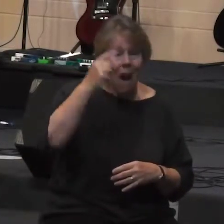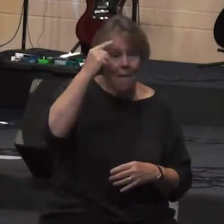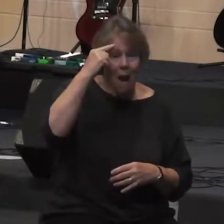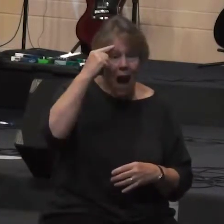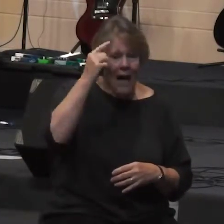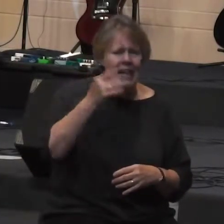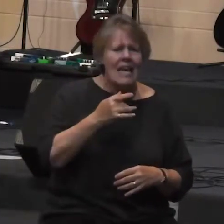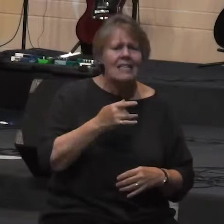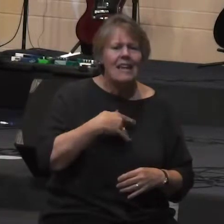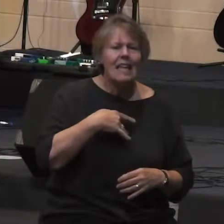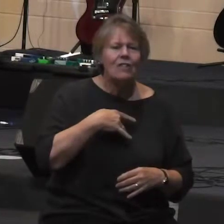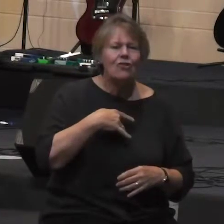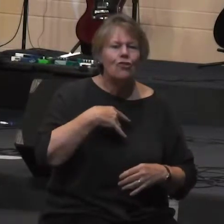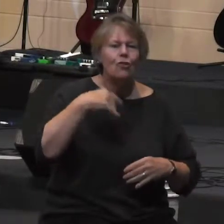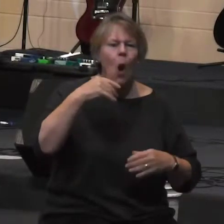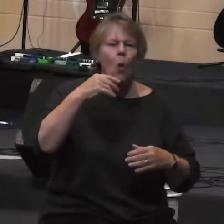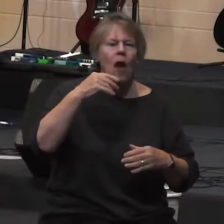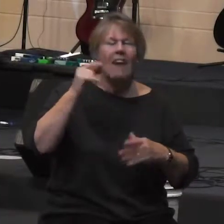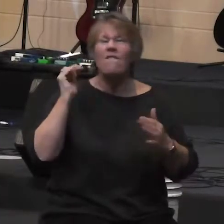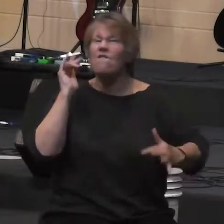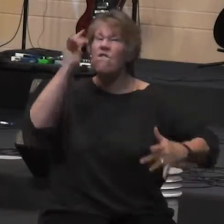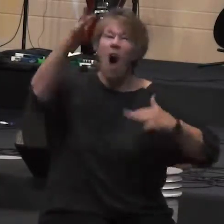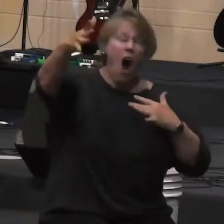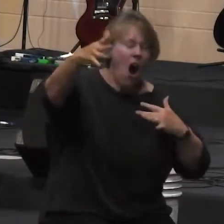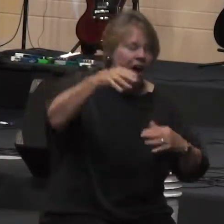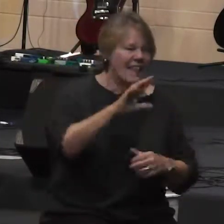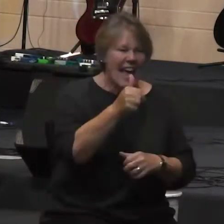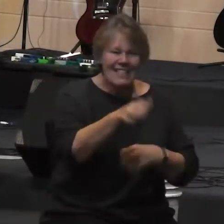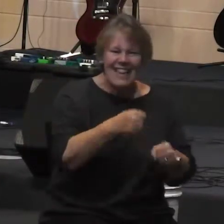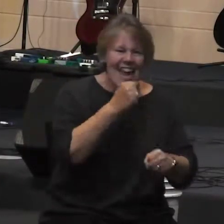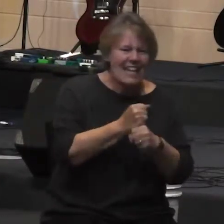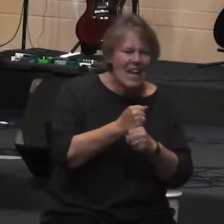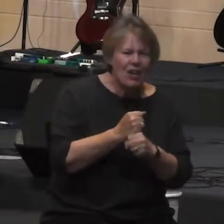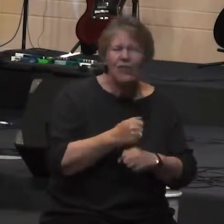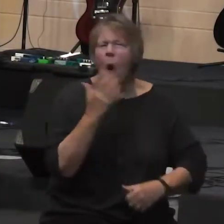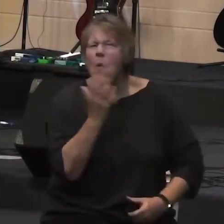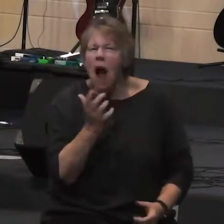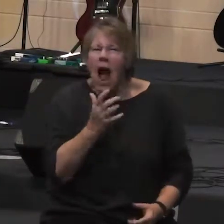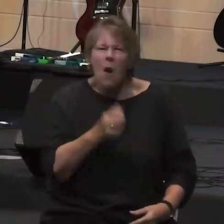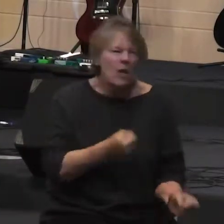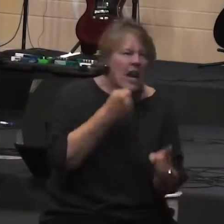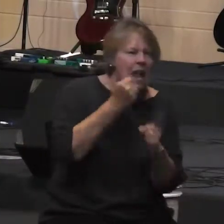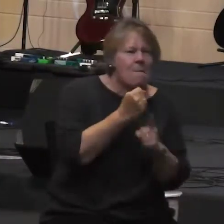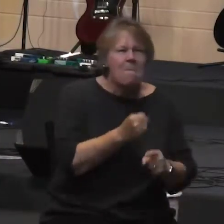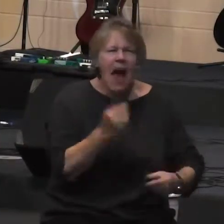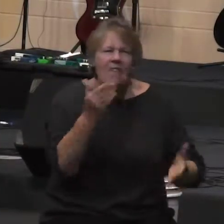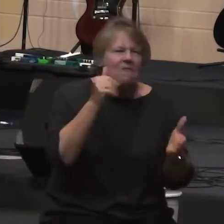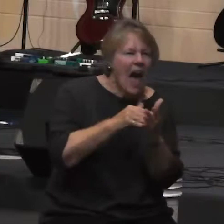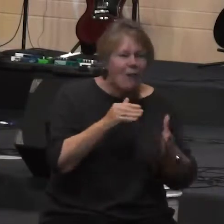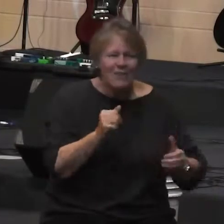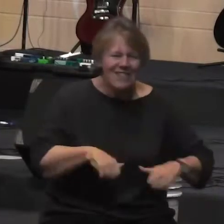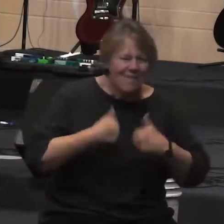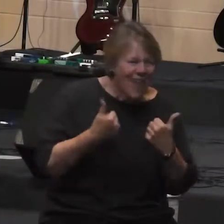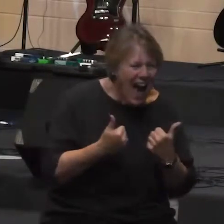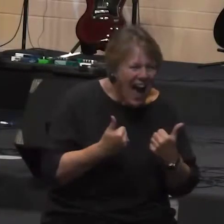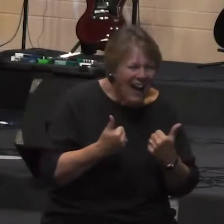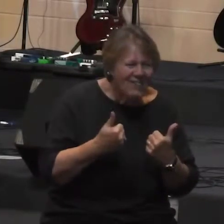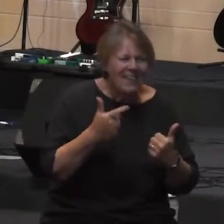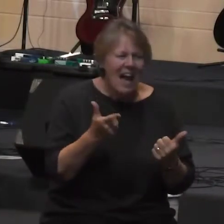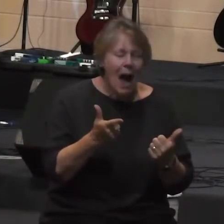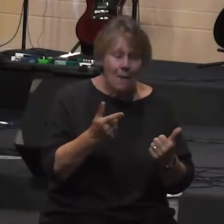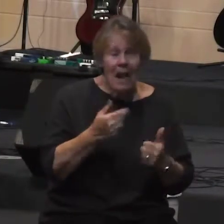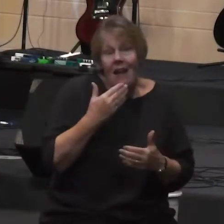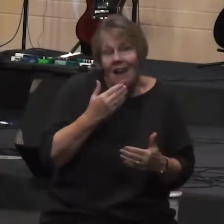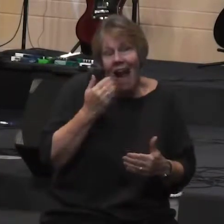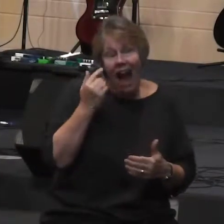we're going to have this gigantic impact and there will be you know hundreds of people's lives and this and it's this grand vision which I believe is a good thing that